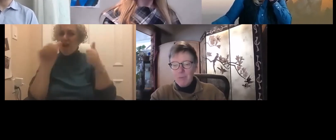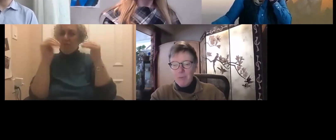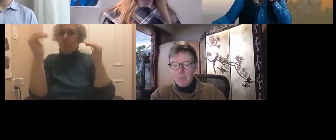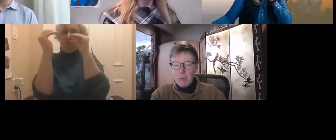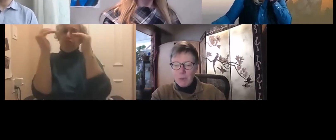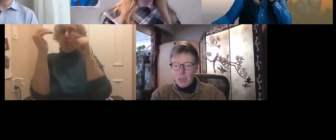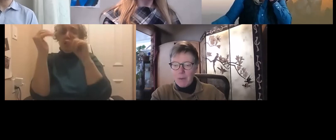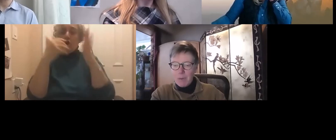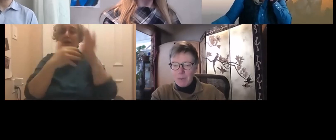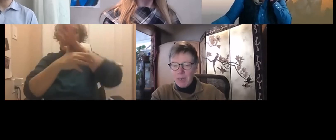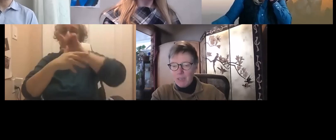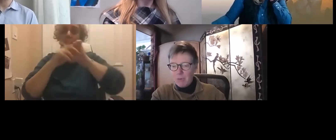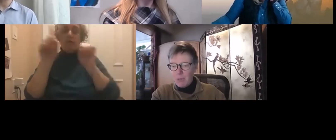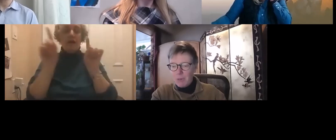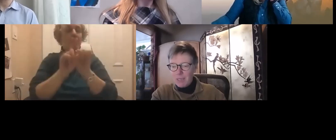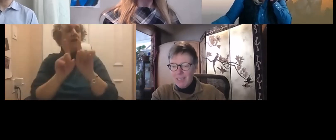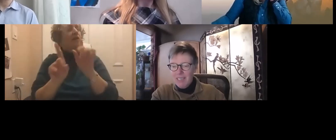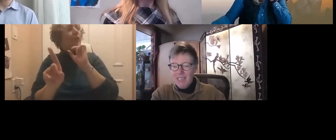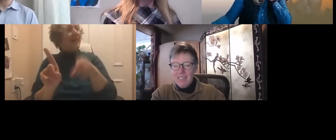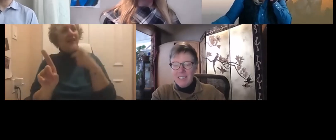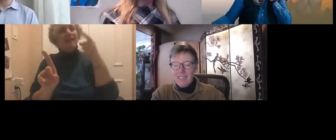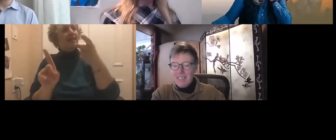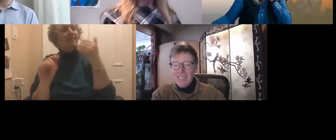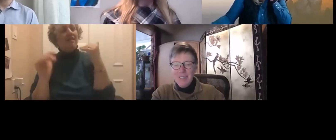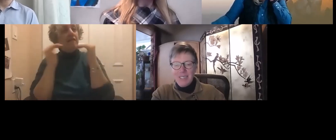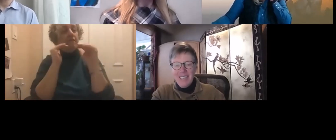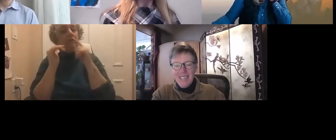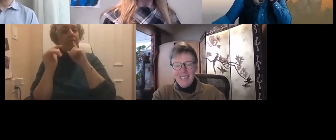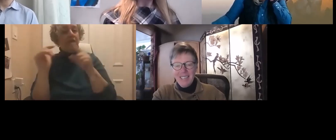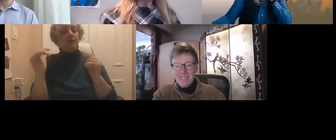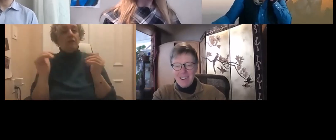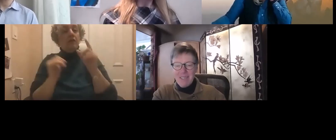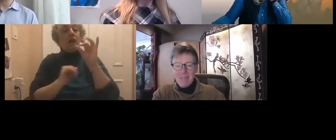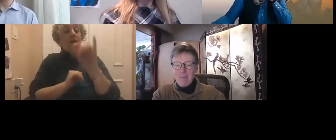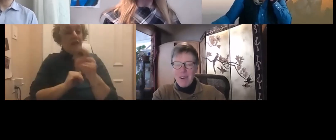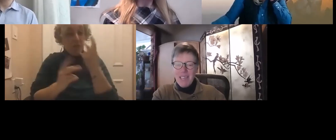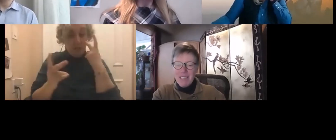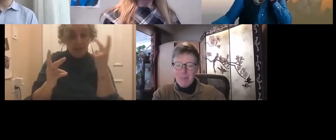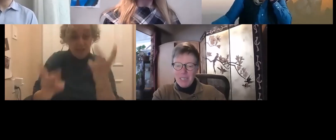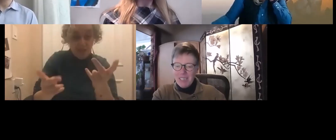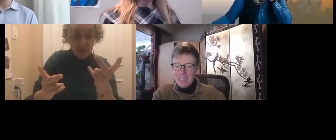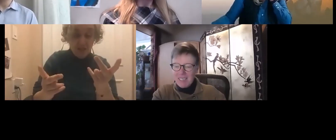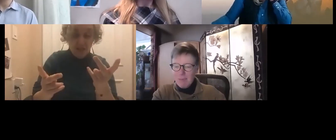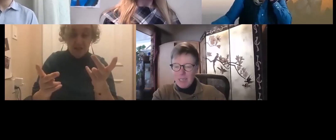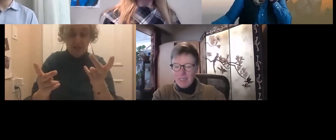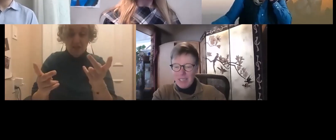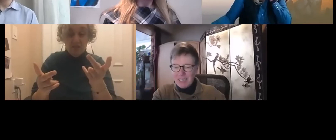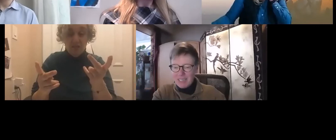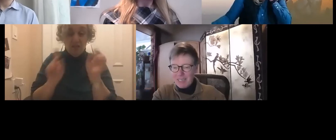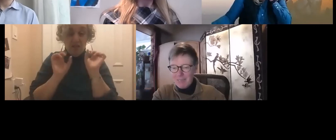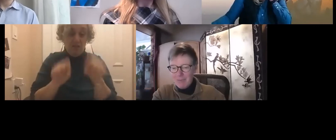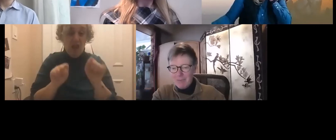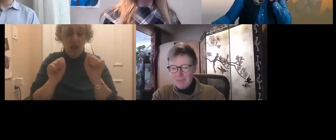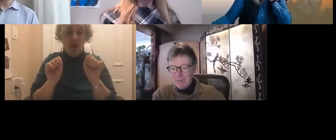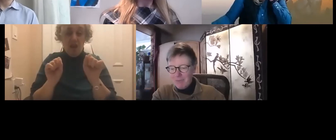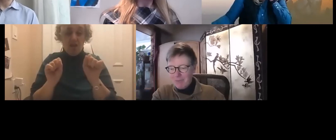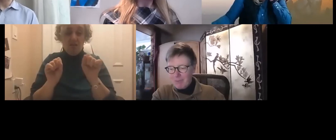most optimized route. Can you see any way in which this can be addressed?